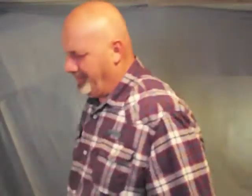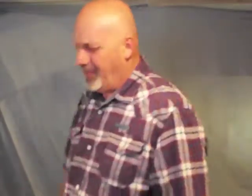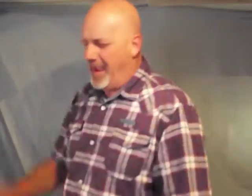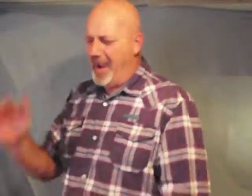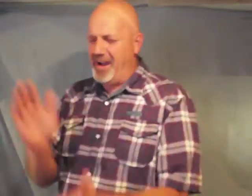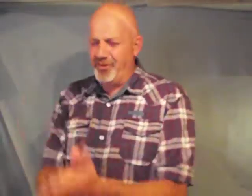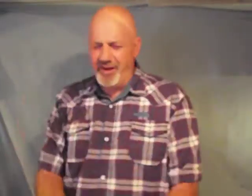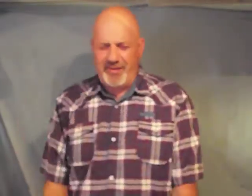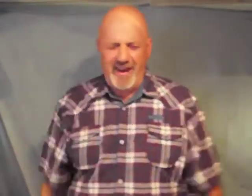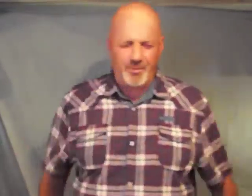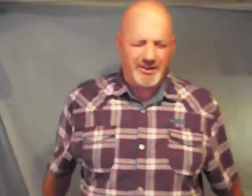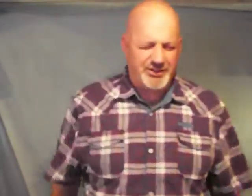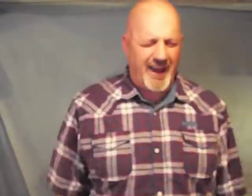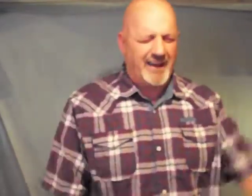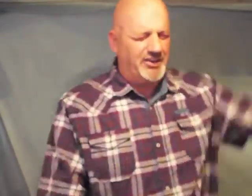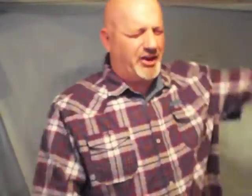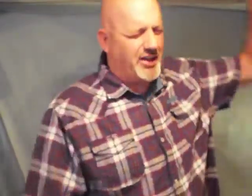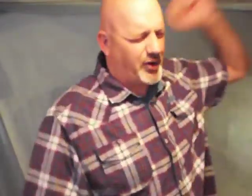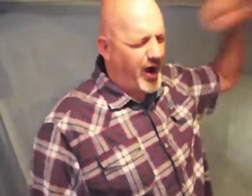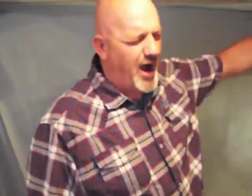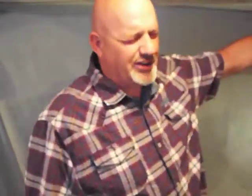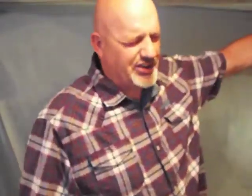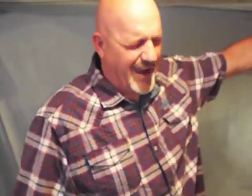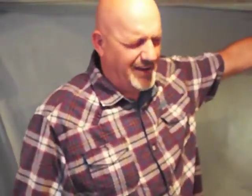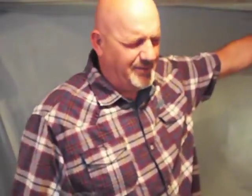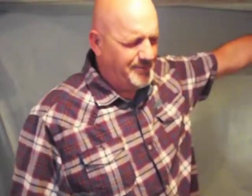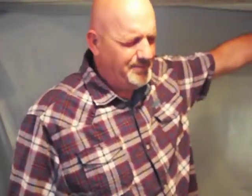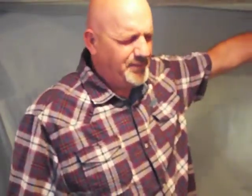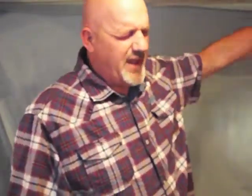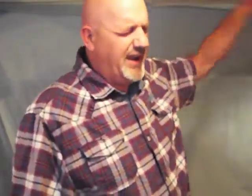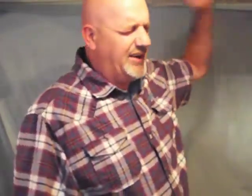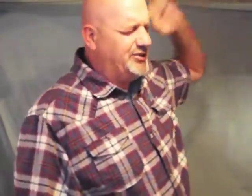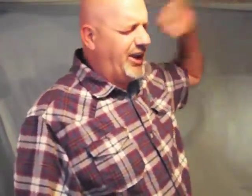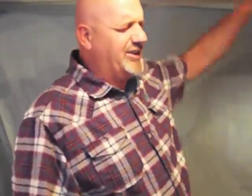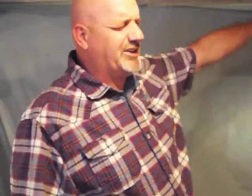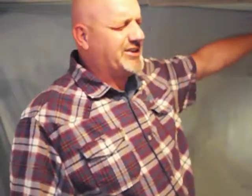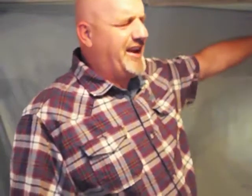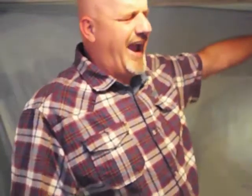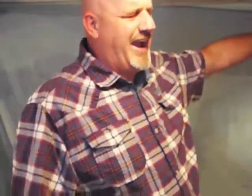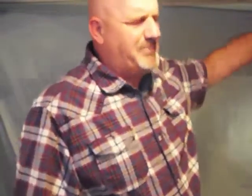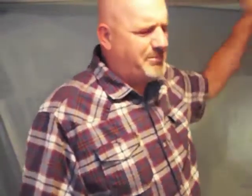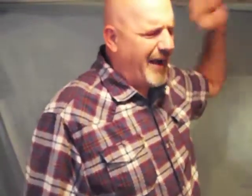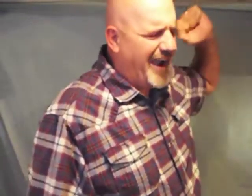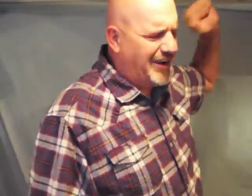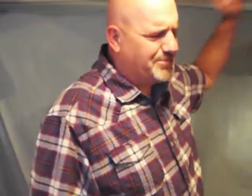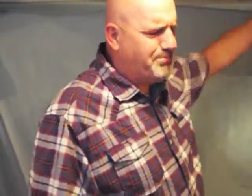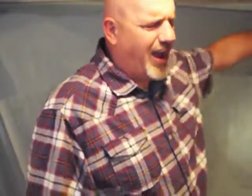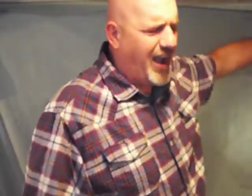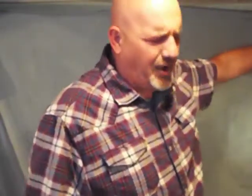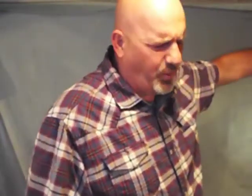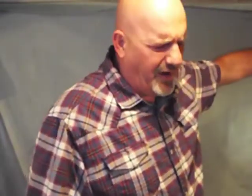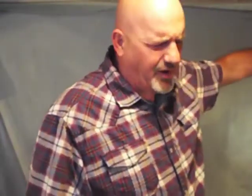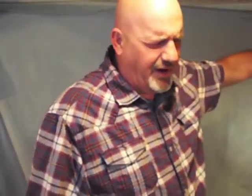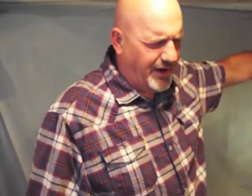everything was taken to the cross Satan in Jesus name and by his blood we are healed